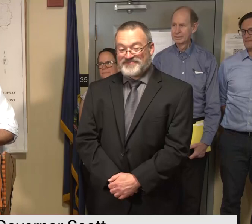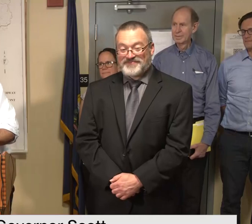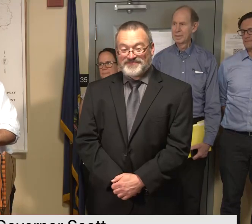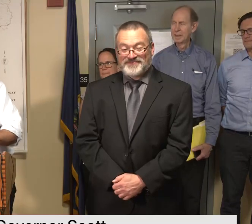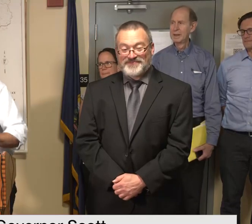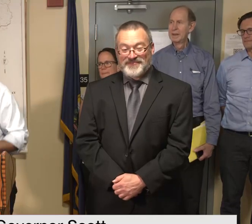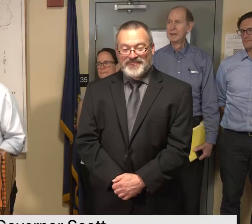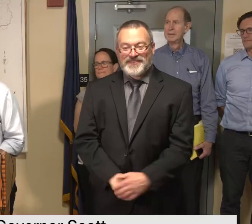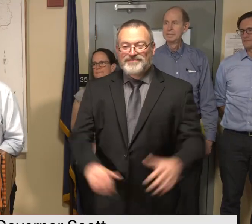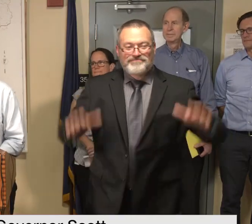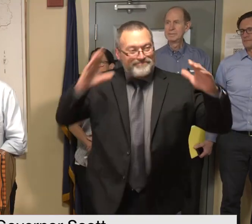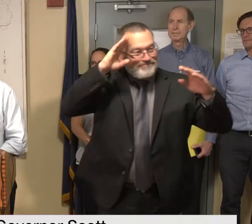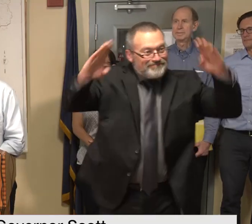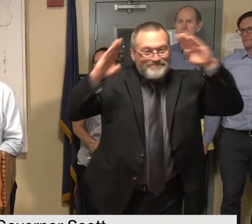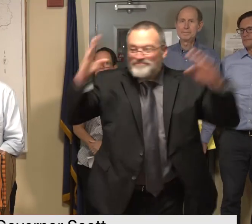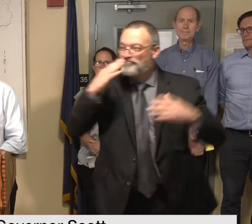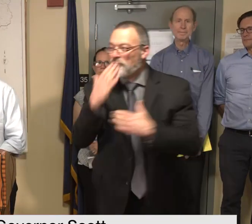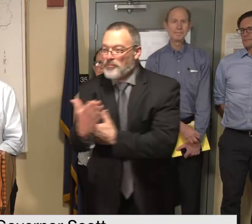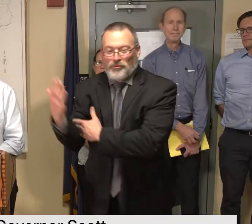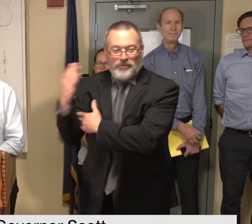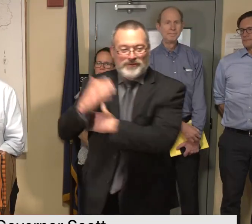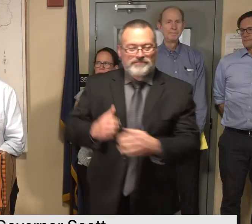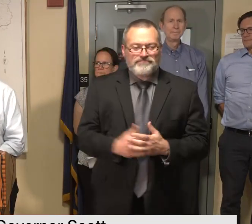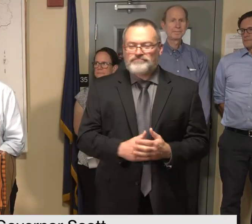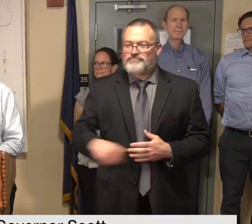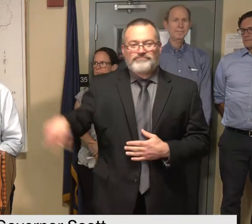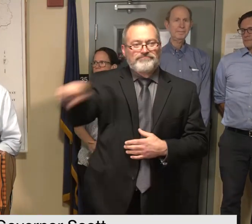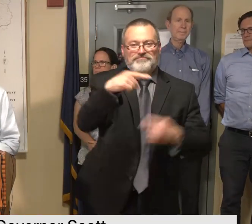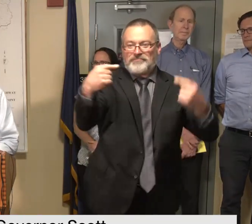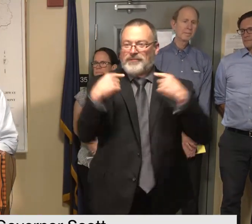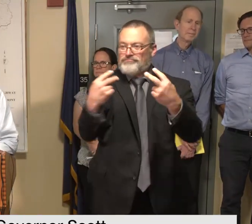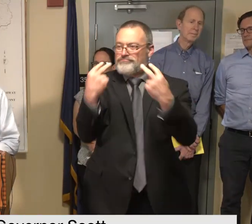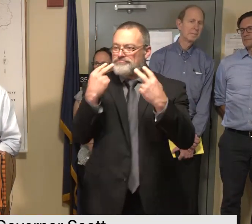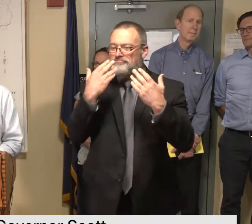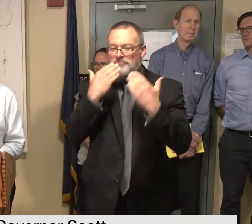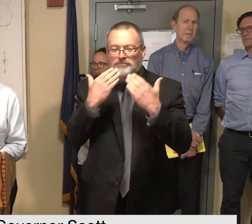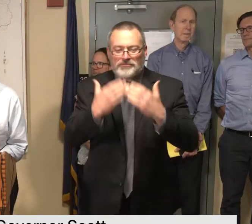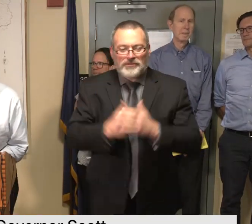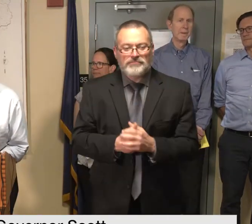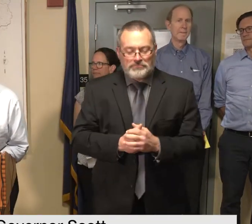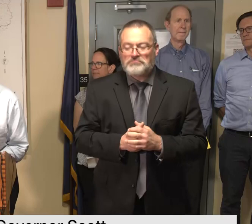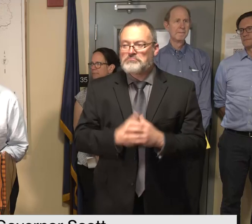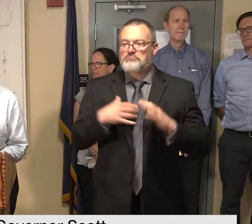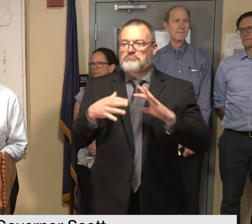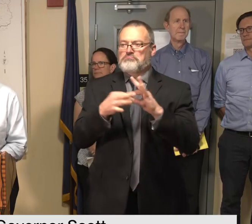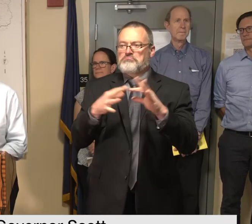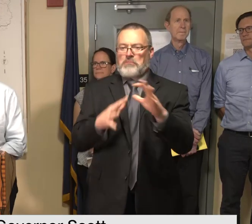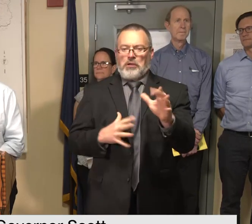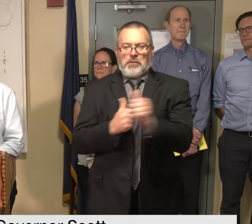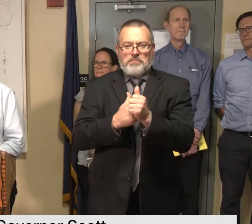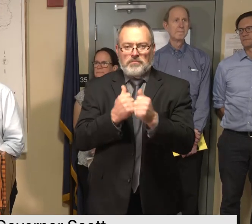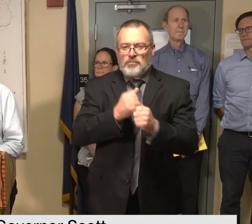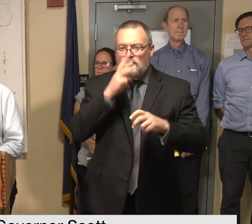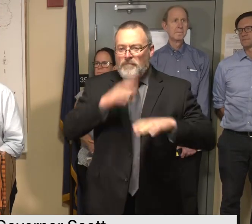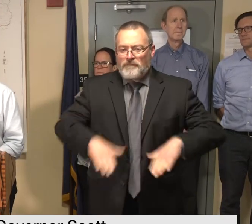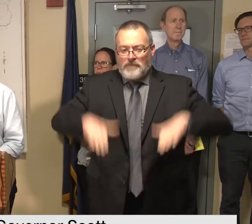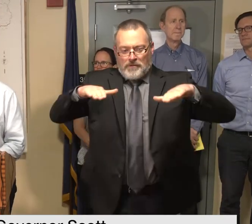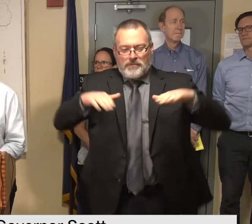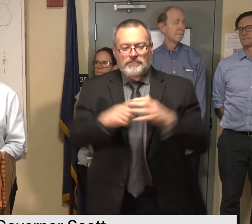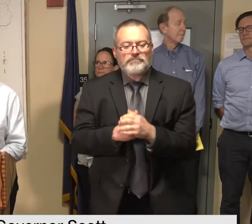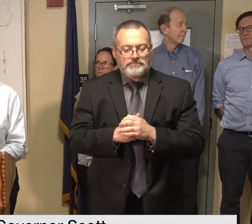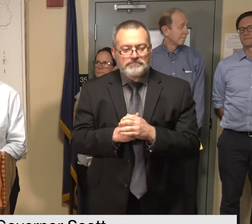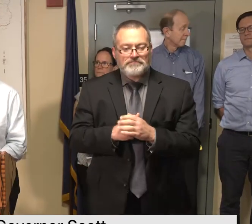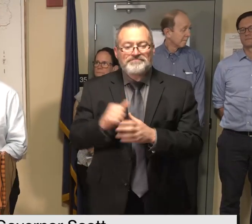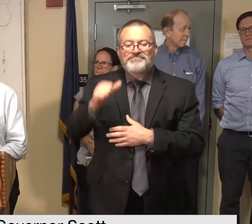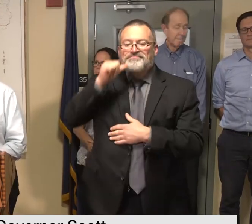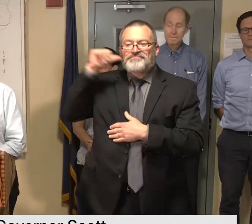good morning everyone and thanks for being here for another flood update yesterday I went out to assess damage and met